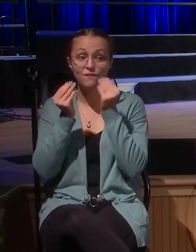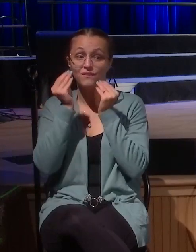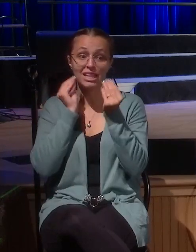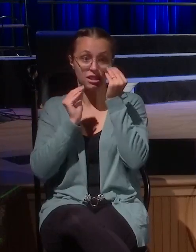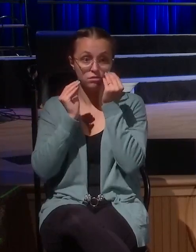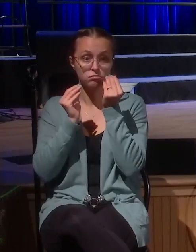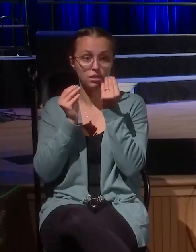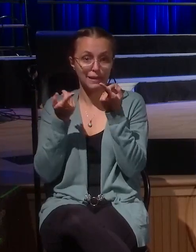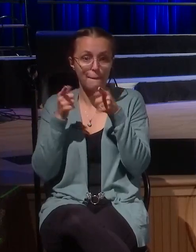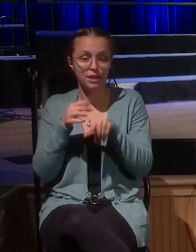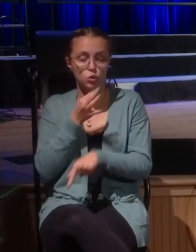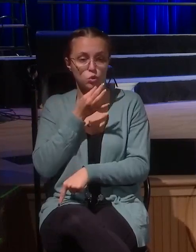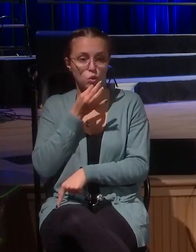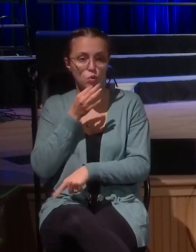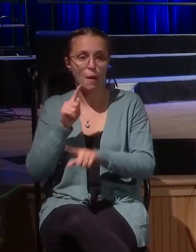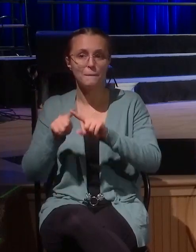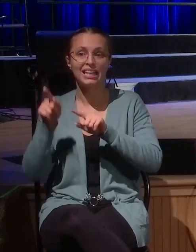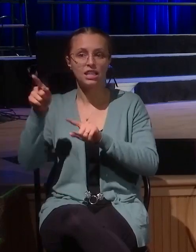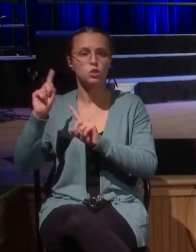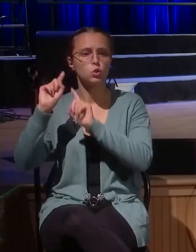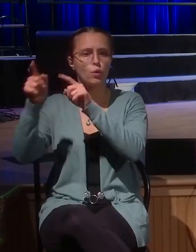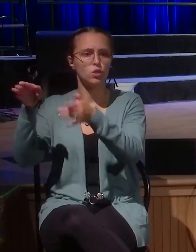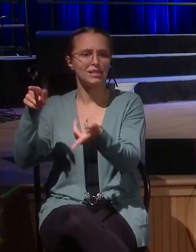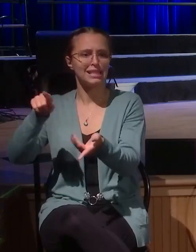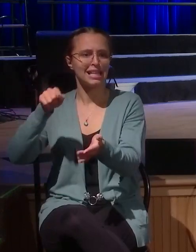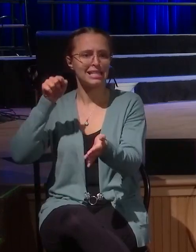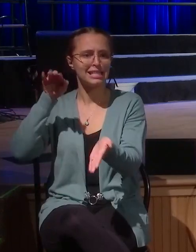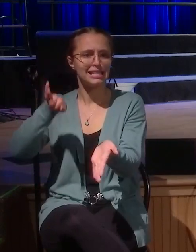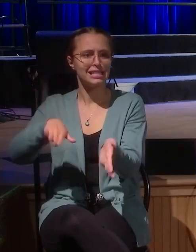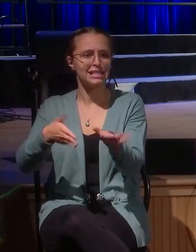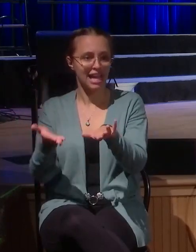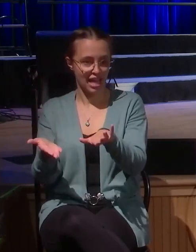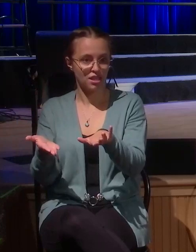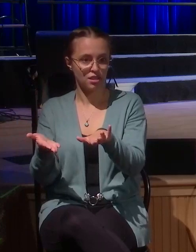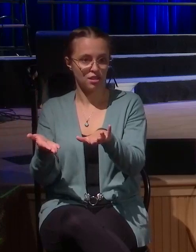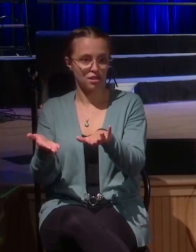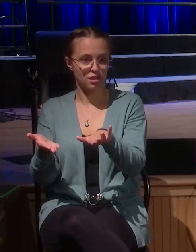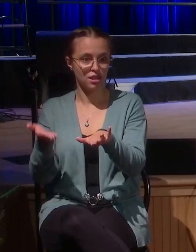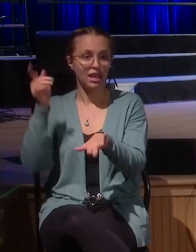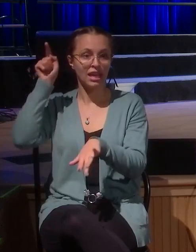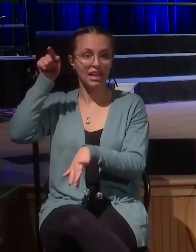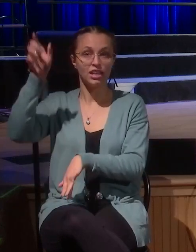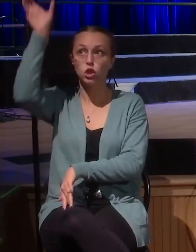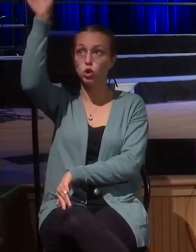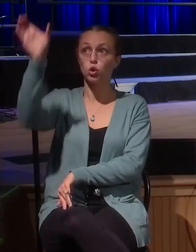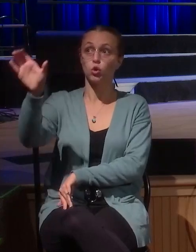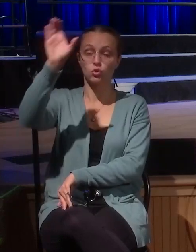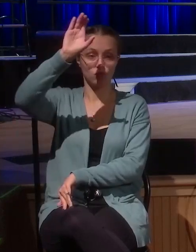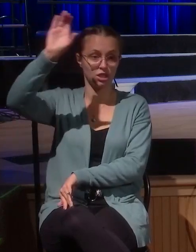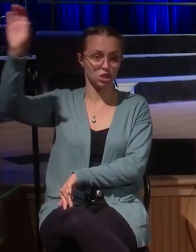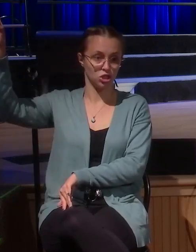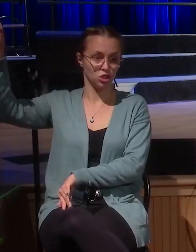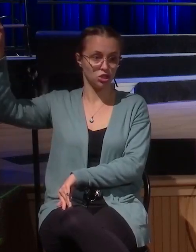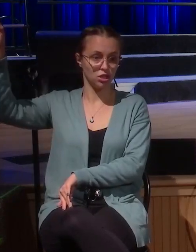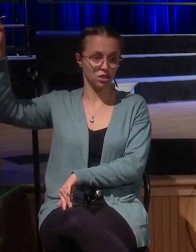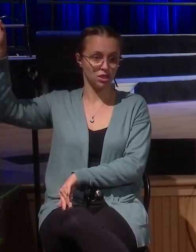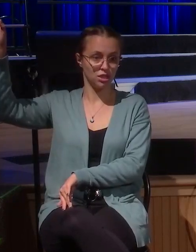his death and not just his death, but his crucifixion. And that accomplishment on the cross will mean life